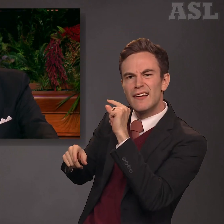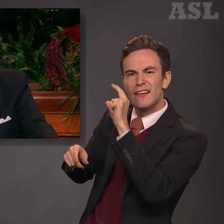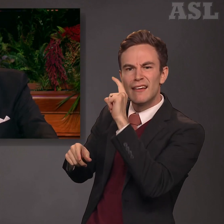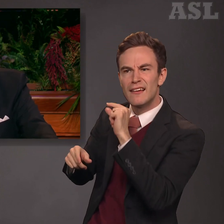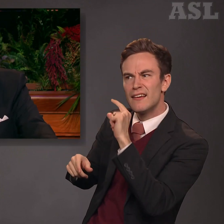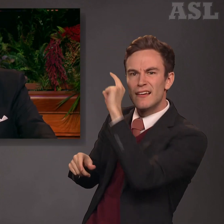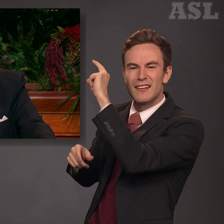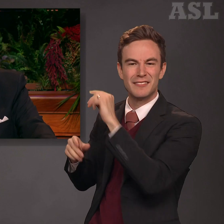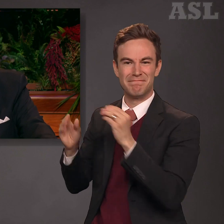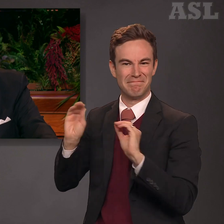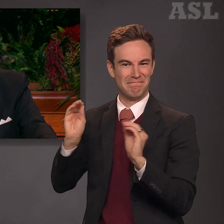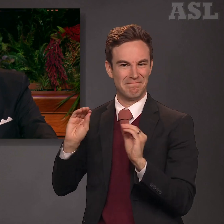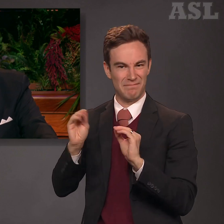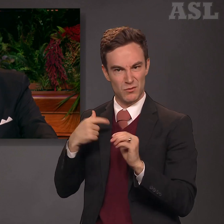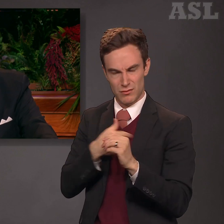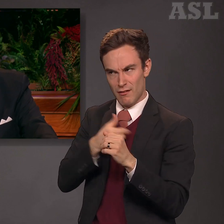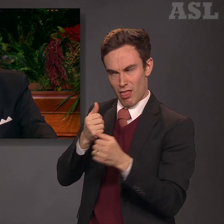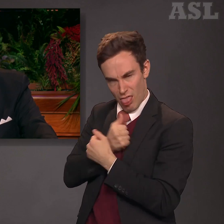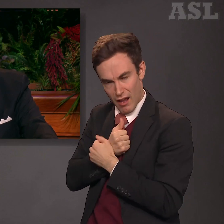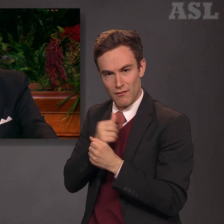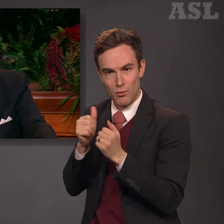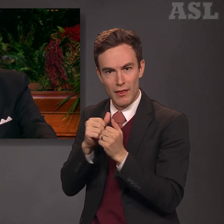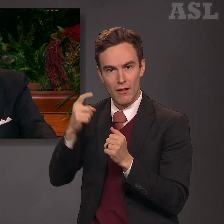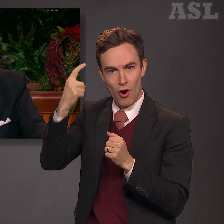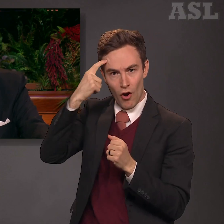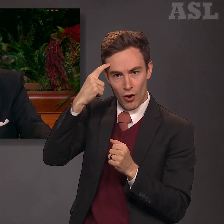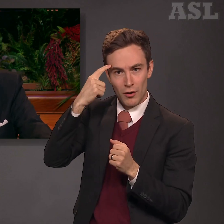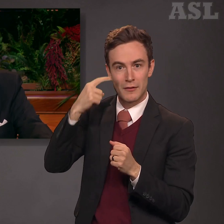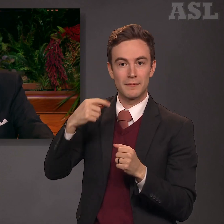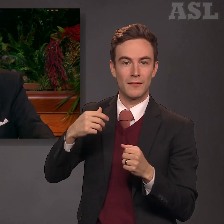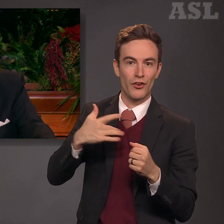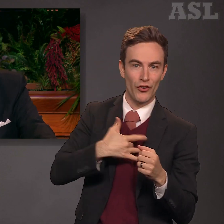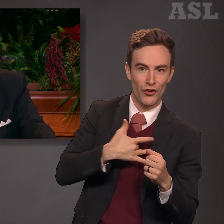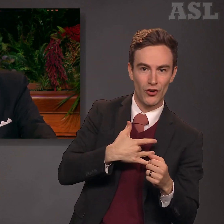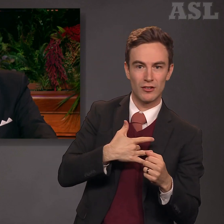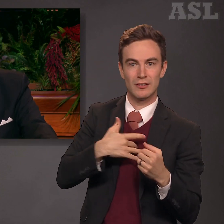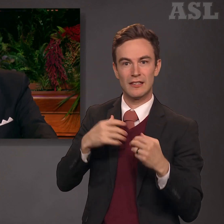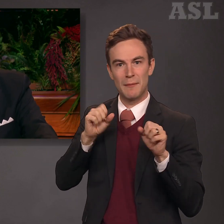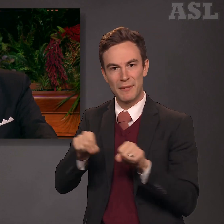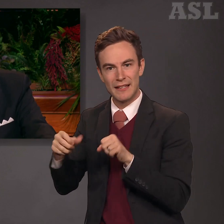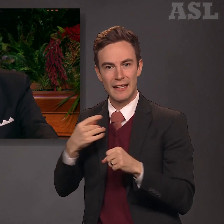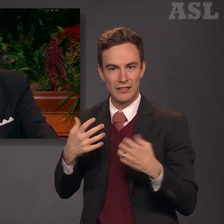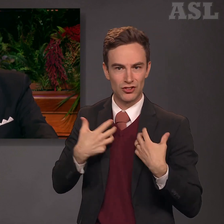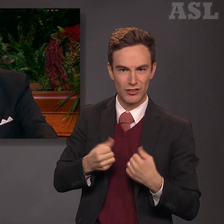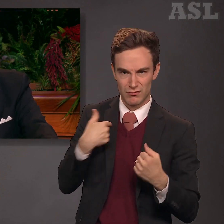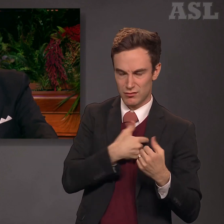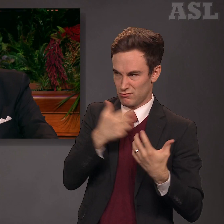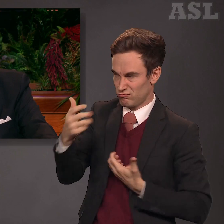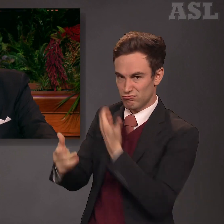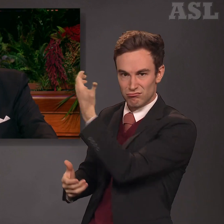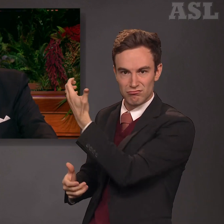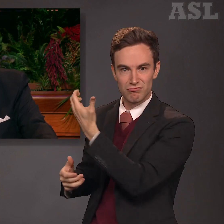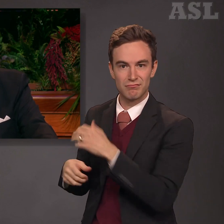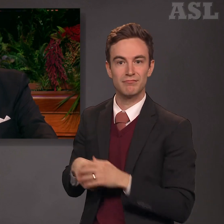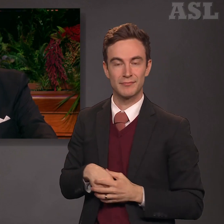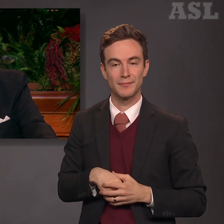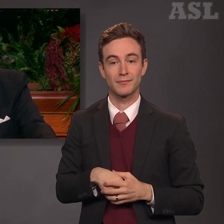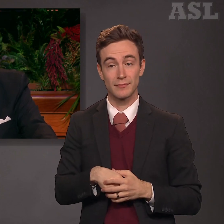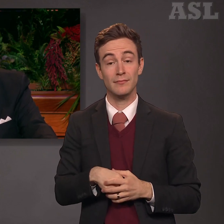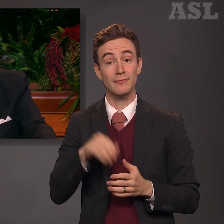mind, and strength. This love of God is the first great commandment in the universe.